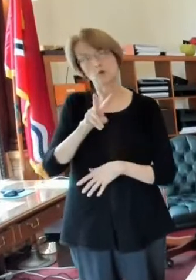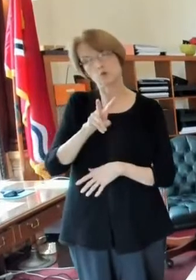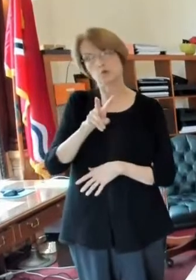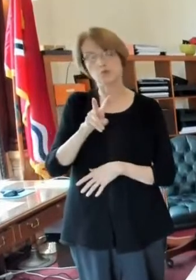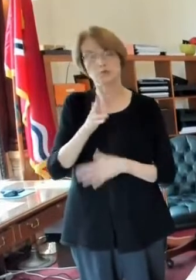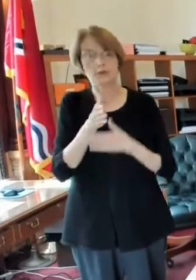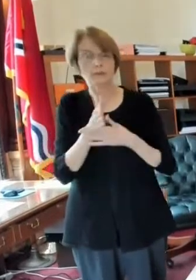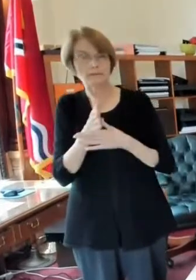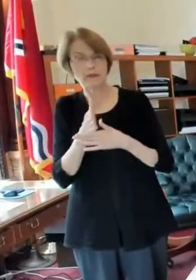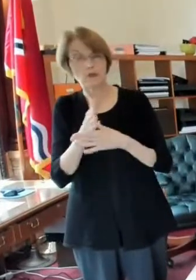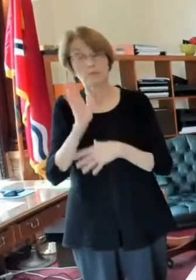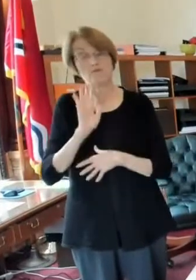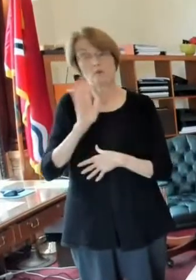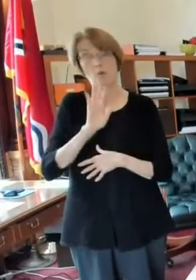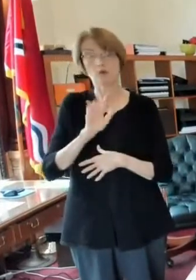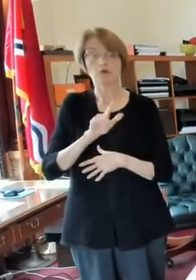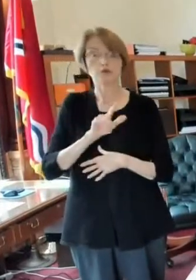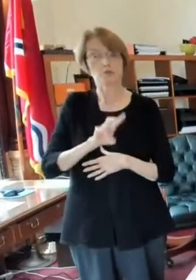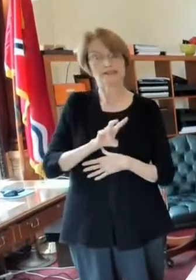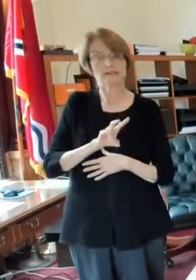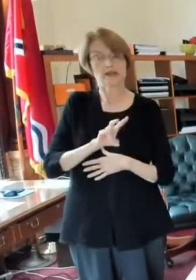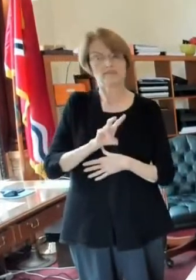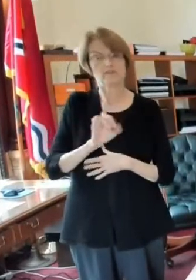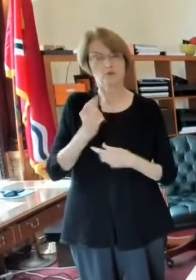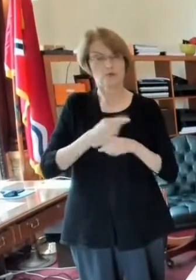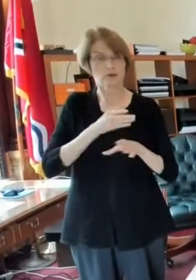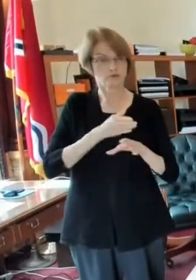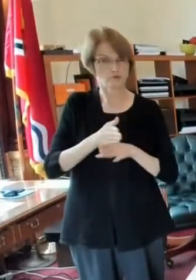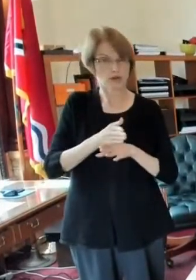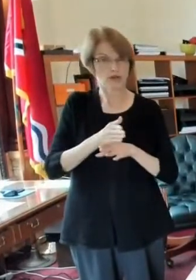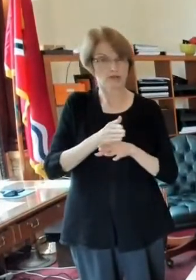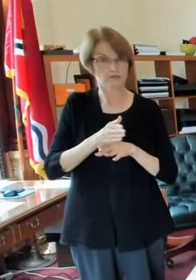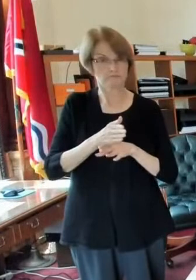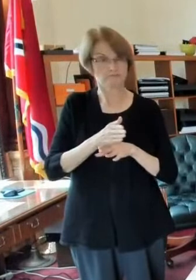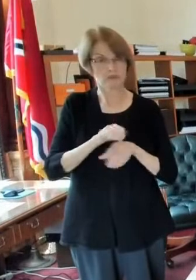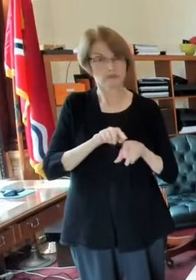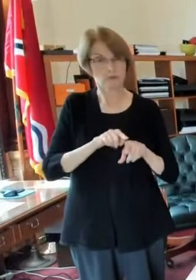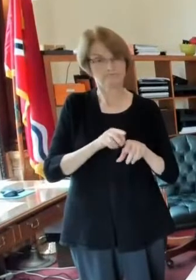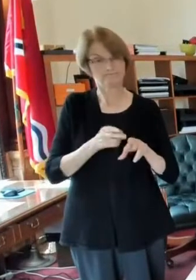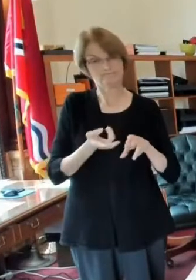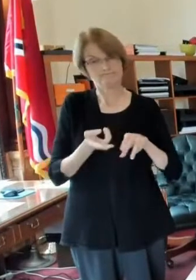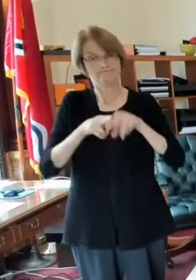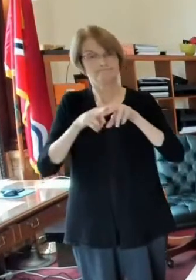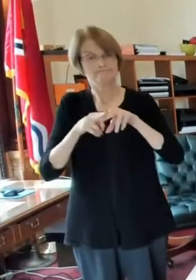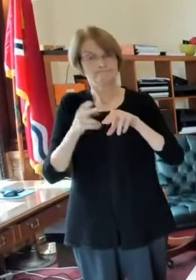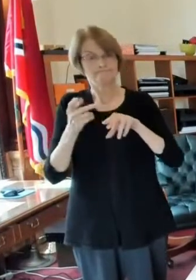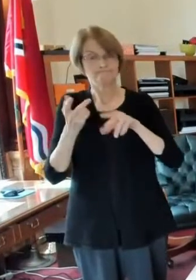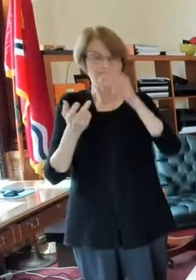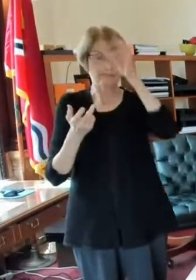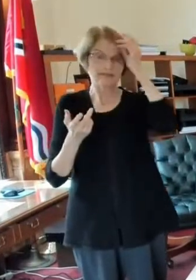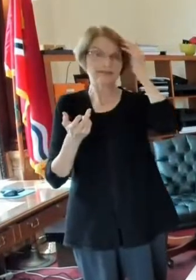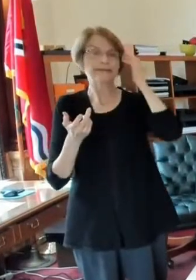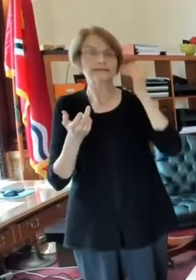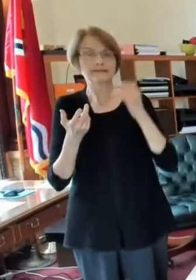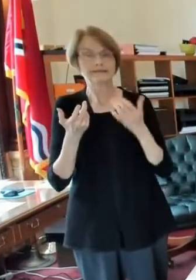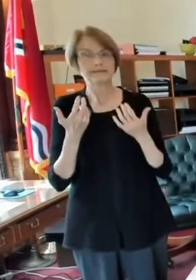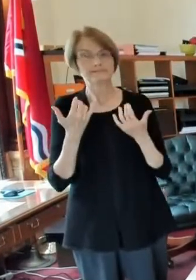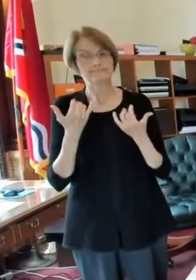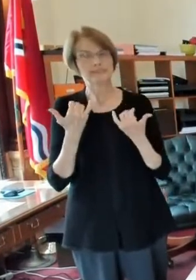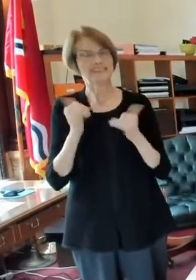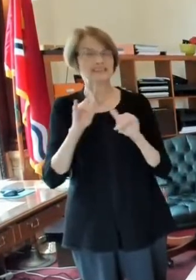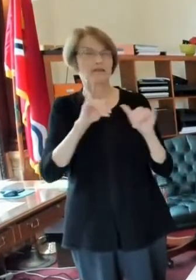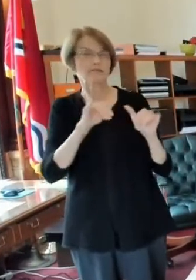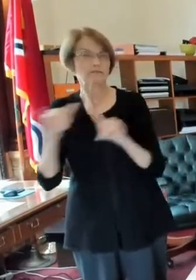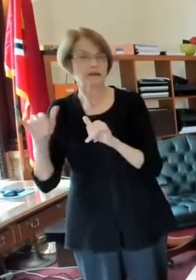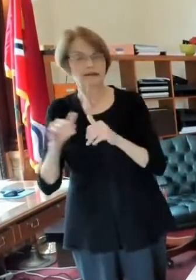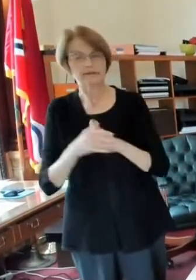of in the middle we had been around 27 for a few days and so uh still kind of steady we